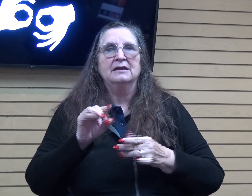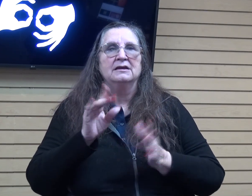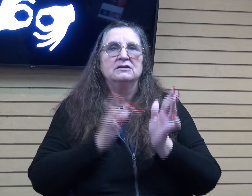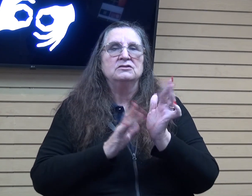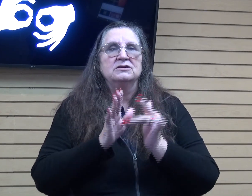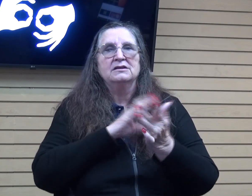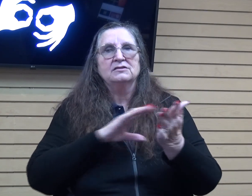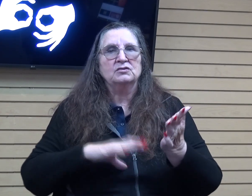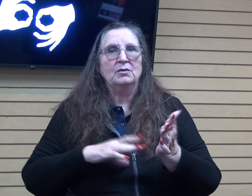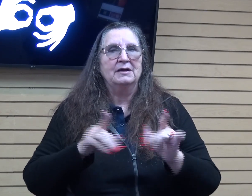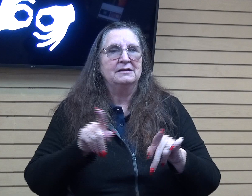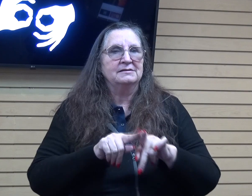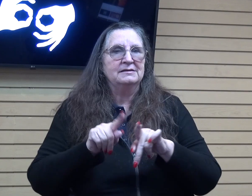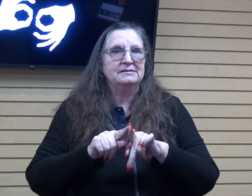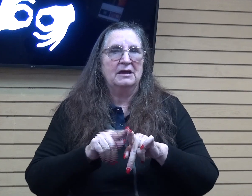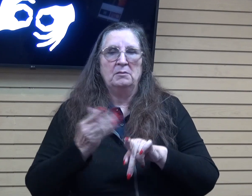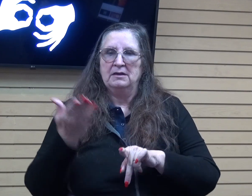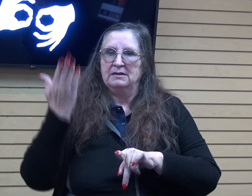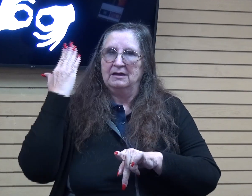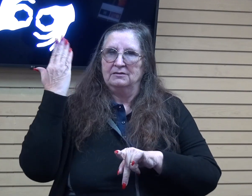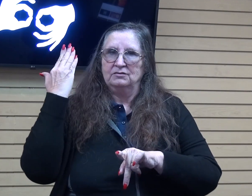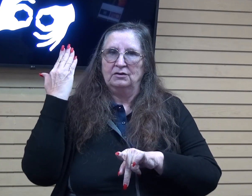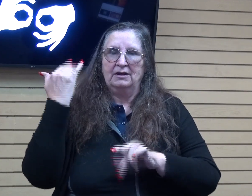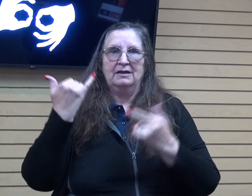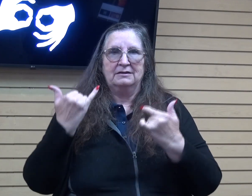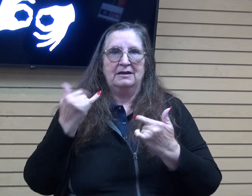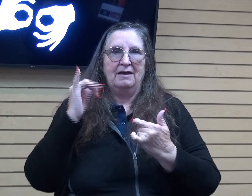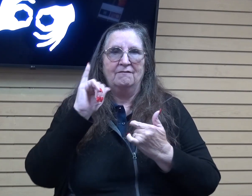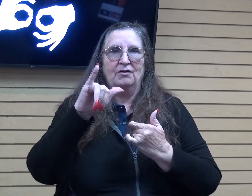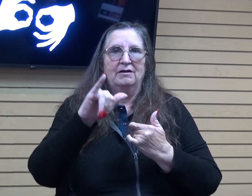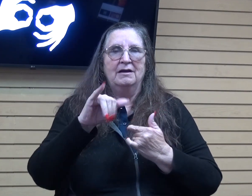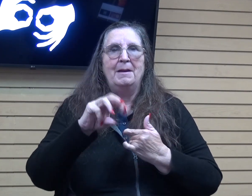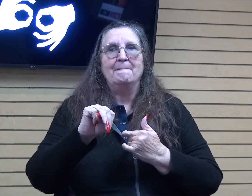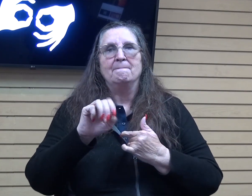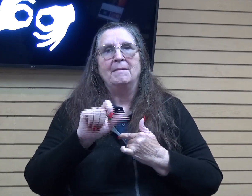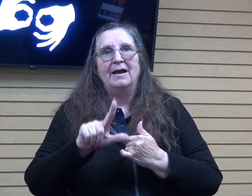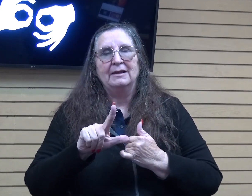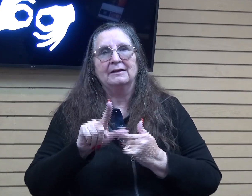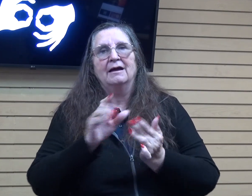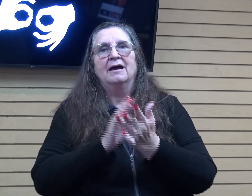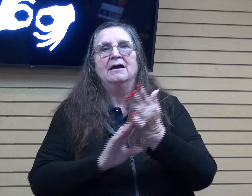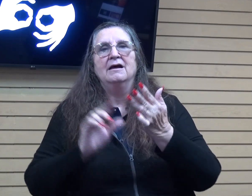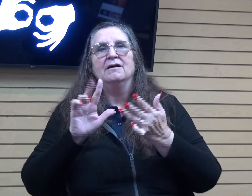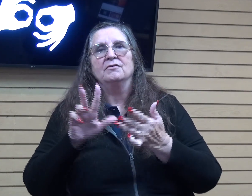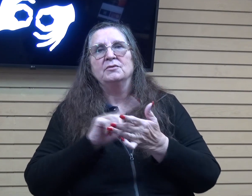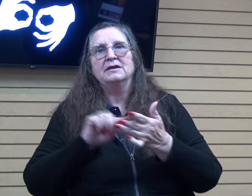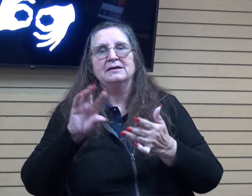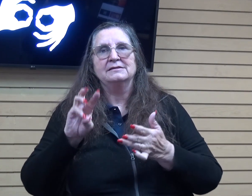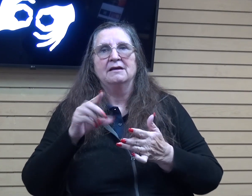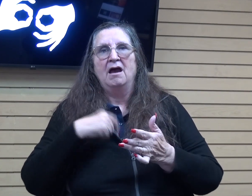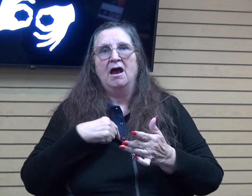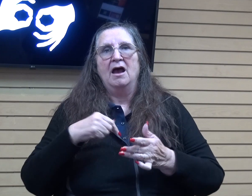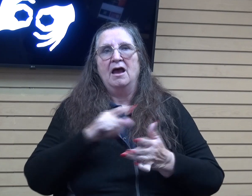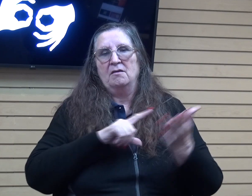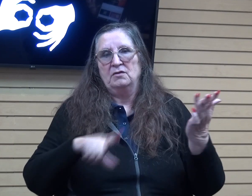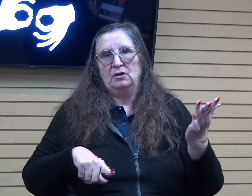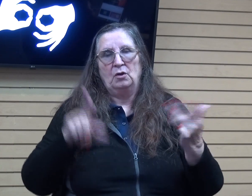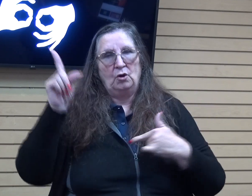forever. And for Malachi 3, 6, for I am the Lord, I do not change. Therefore, you are not